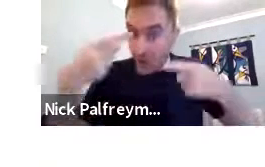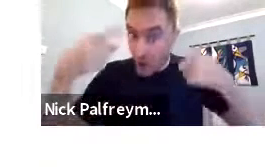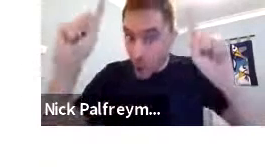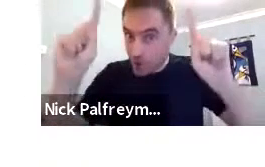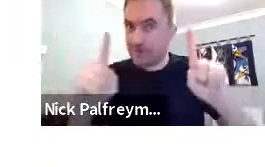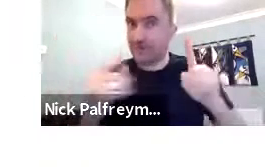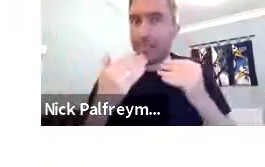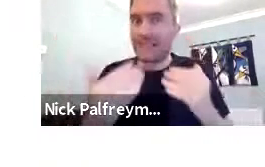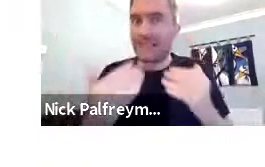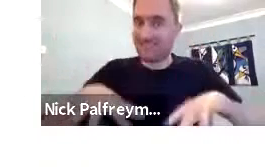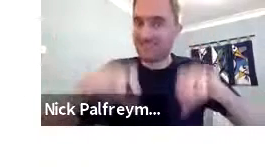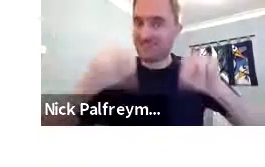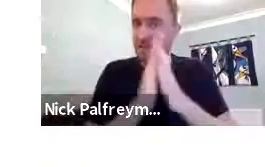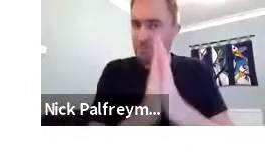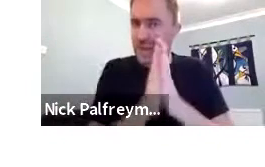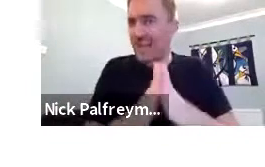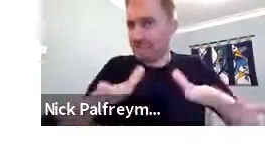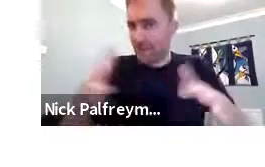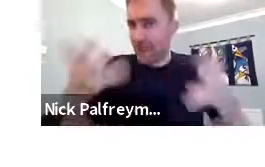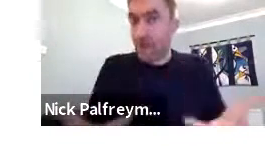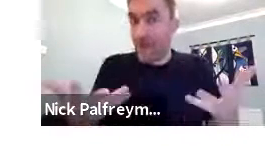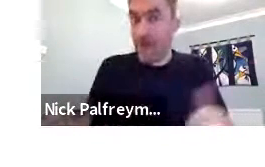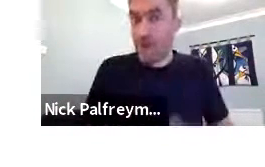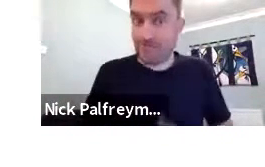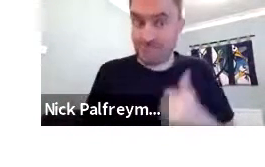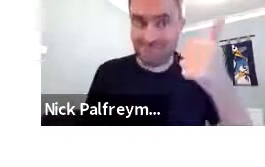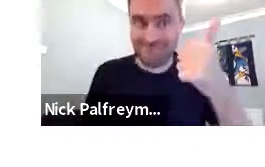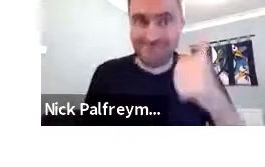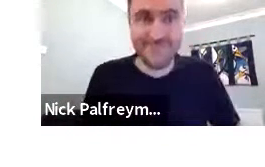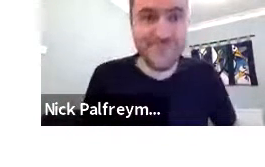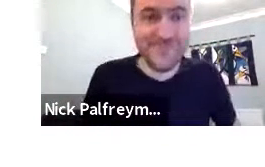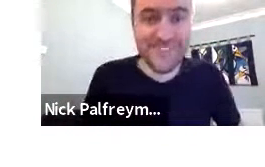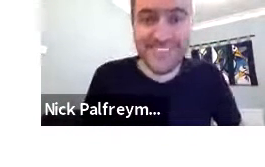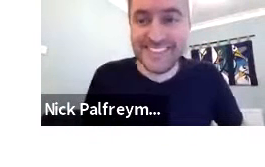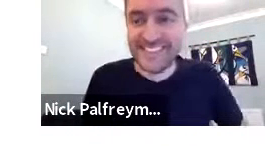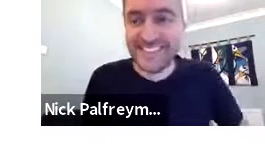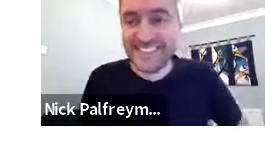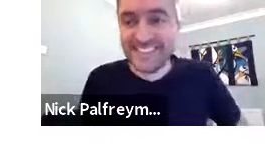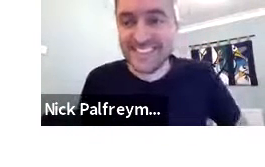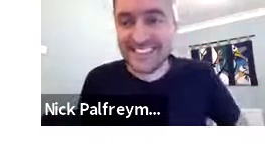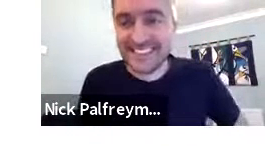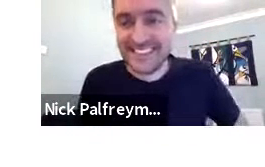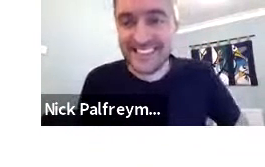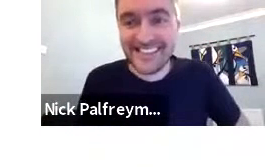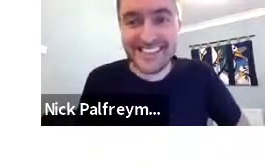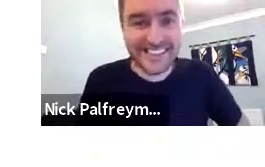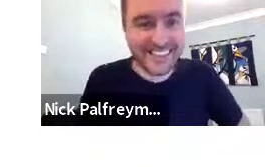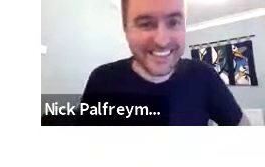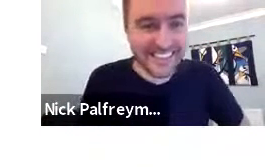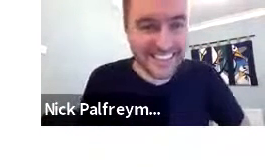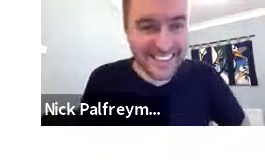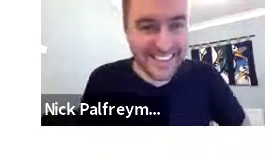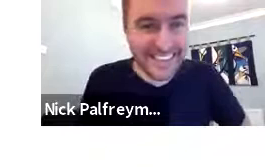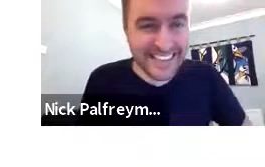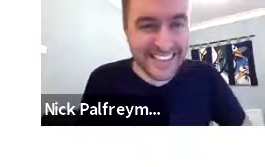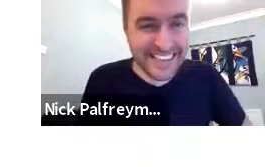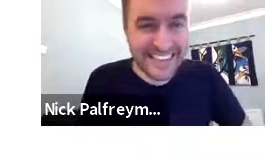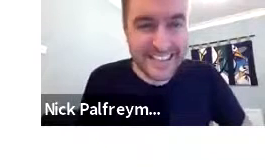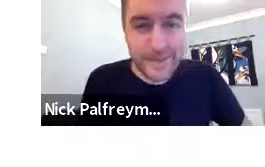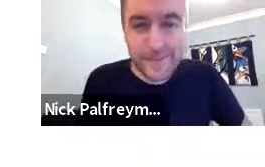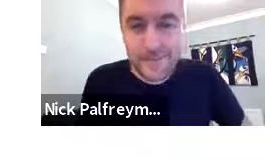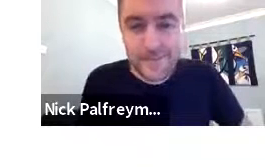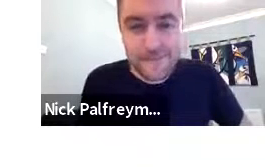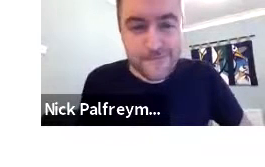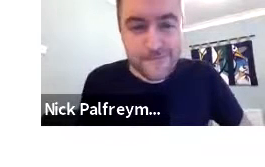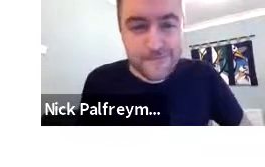showing you the video footage through some of the means. So please all stop praying now that this video is going